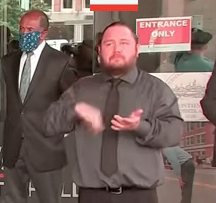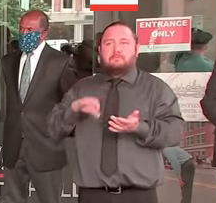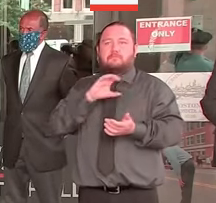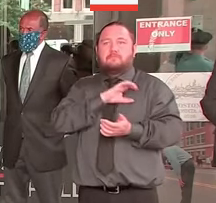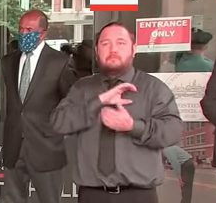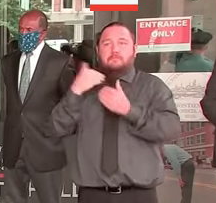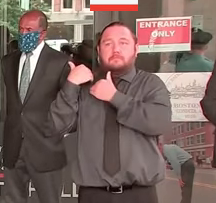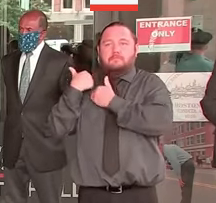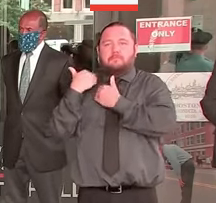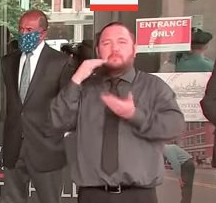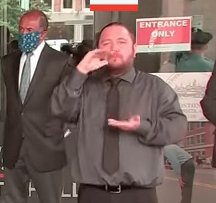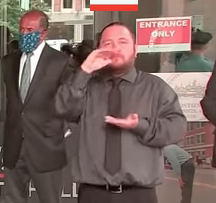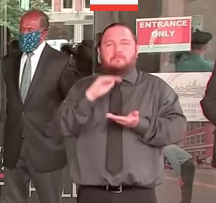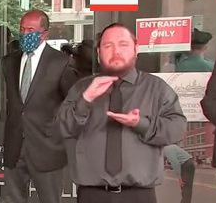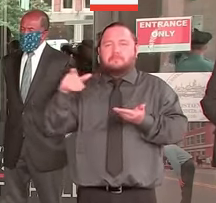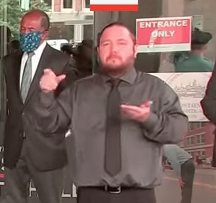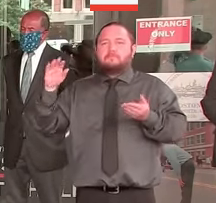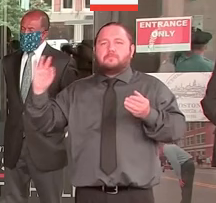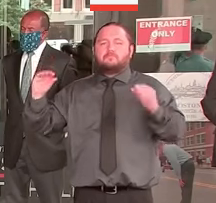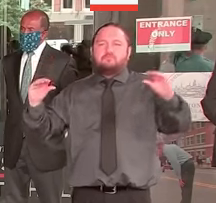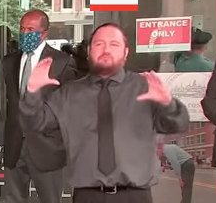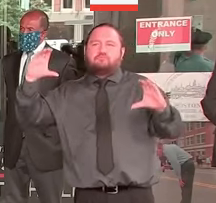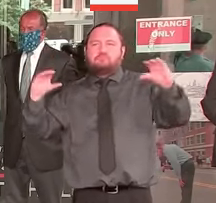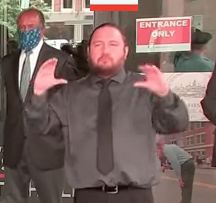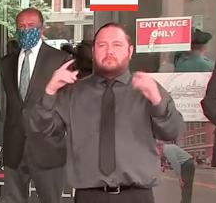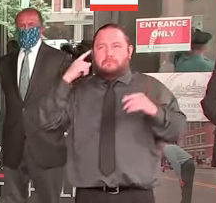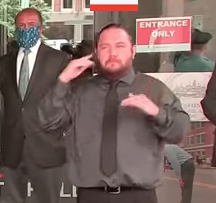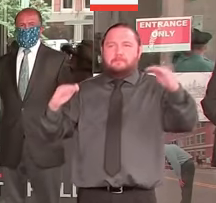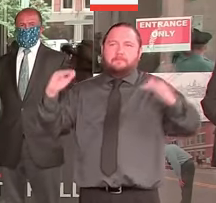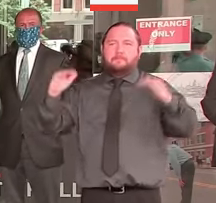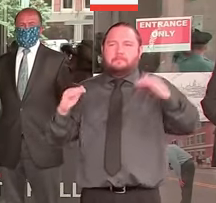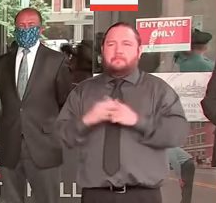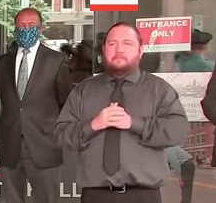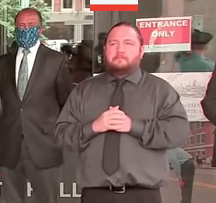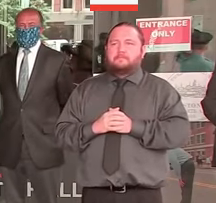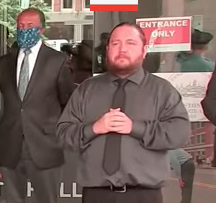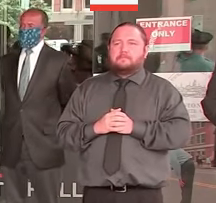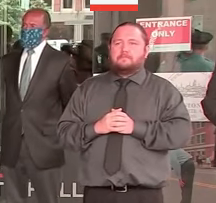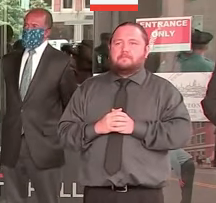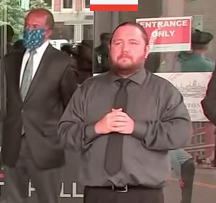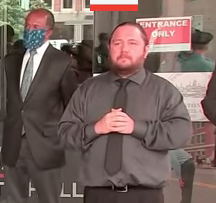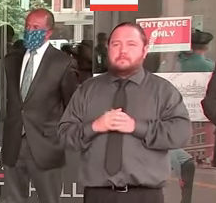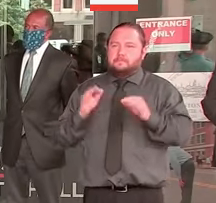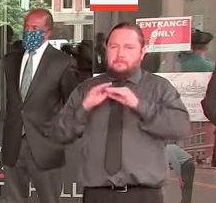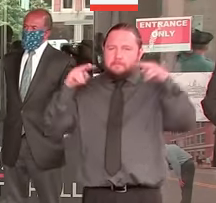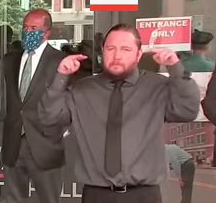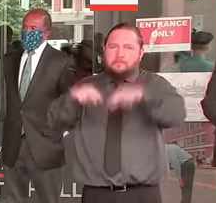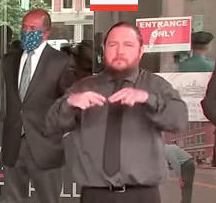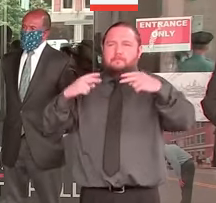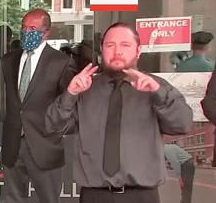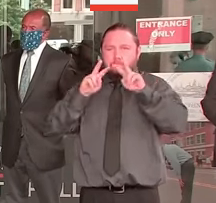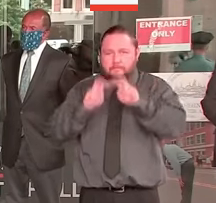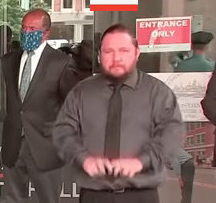What we have to do is continue. As I mentioned earlier, these two steps are the first two steps I'm taking today in declaring